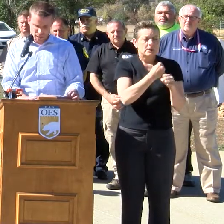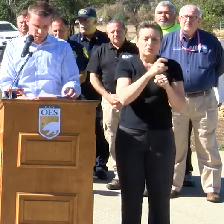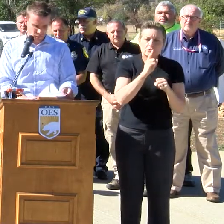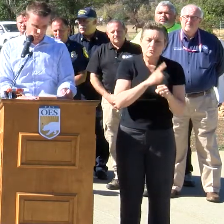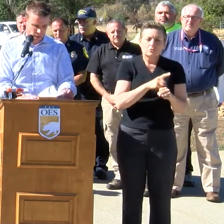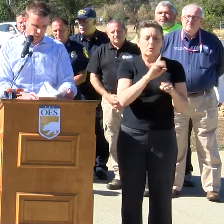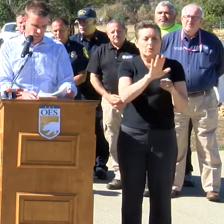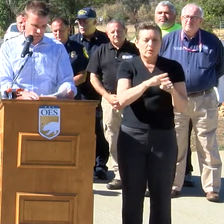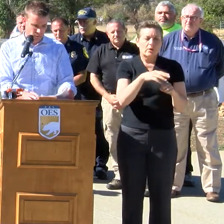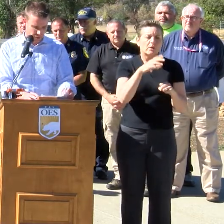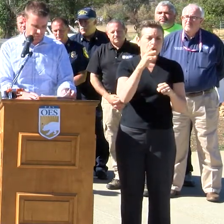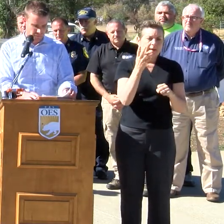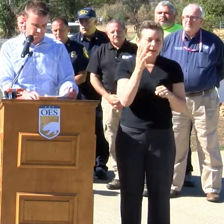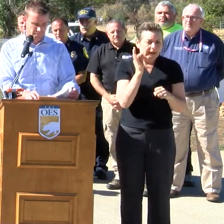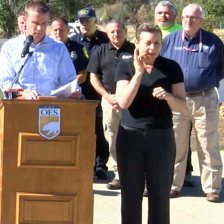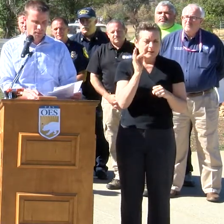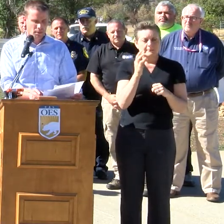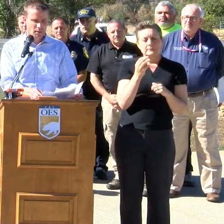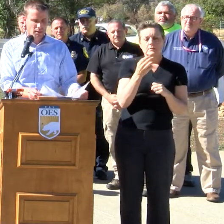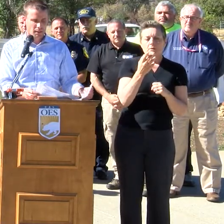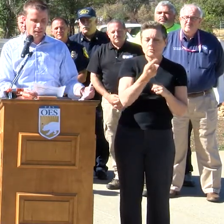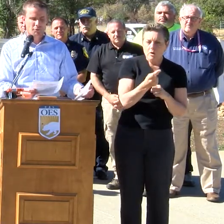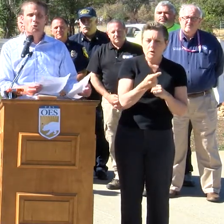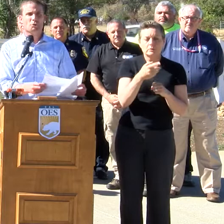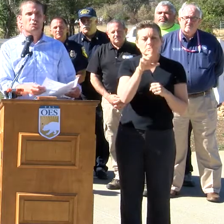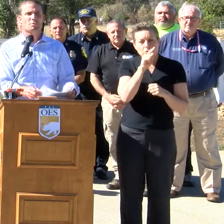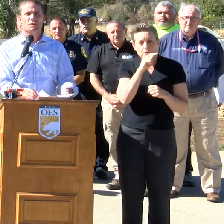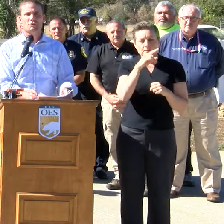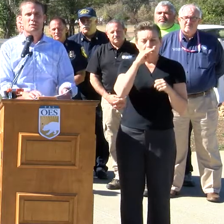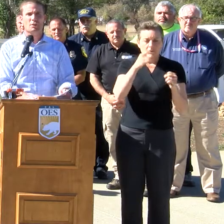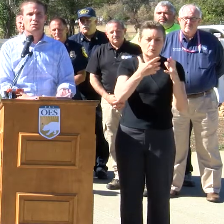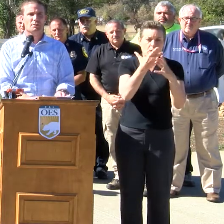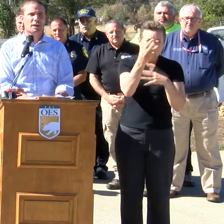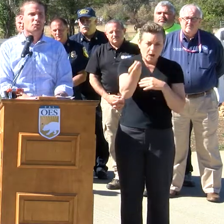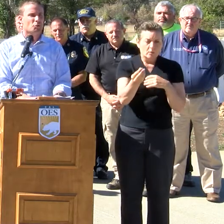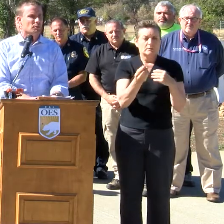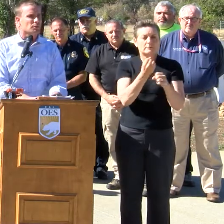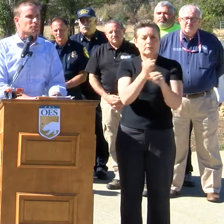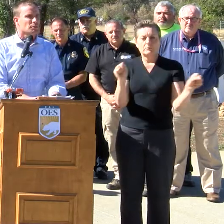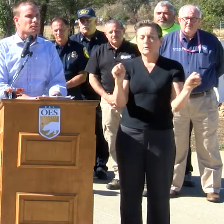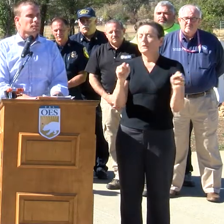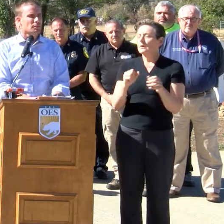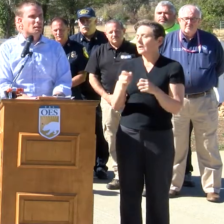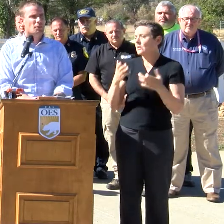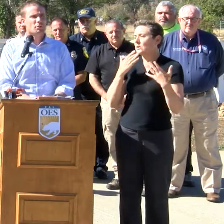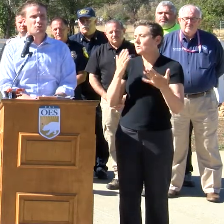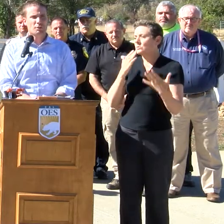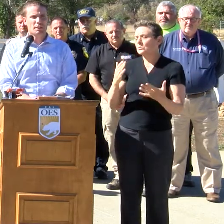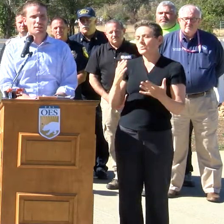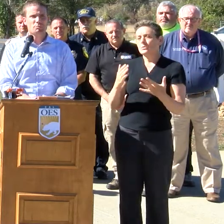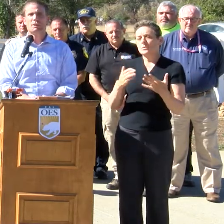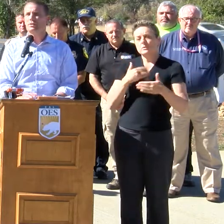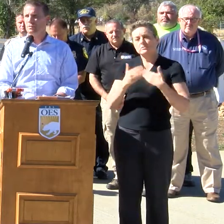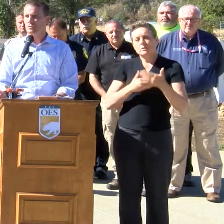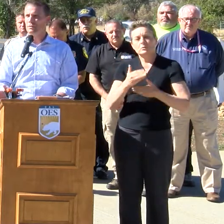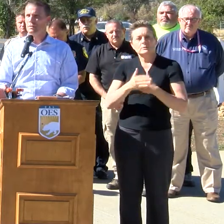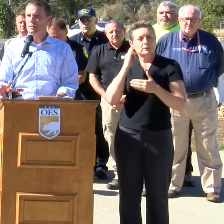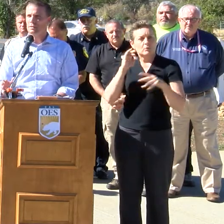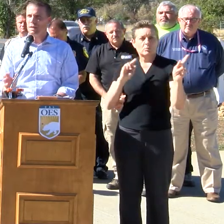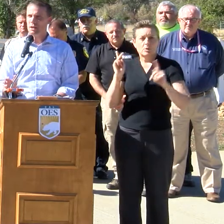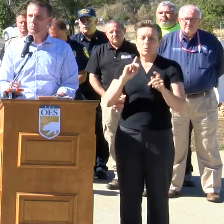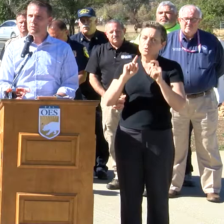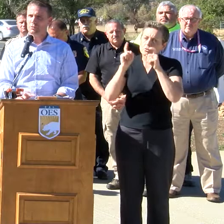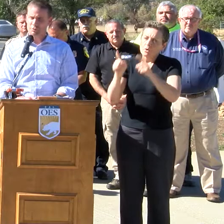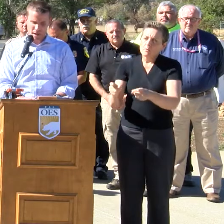kids and their grandkids were out safely. And of course, to the amazing generosity of Californians who have donated millions